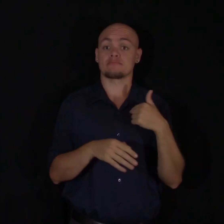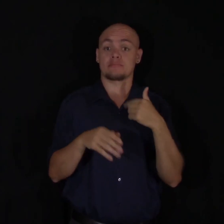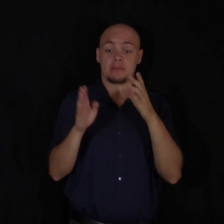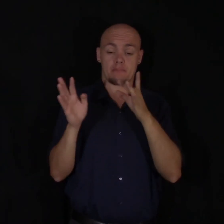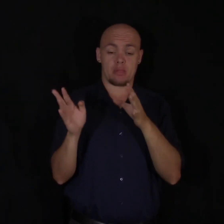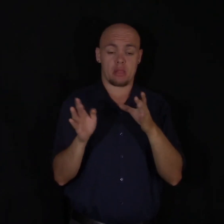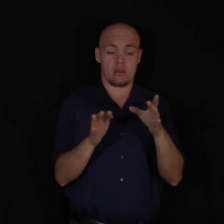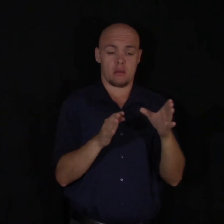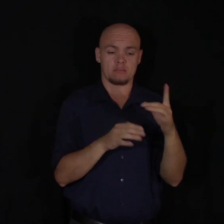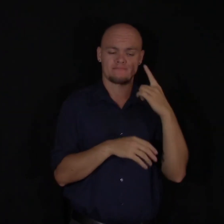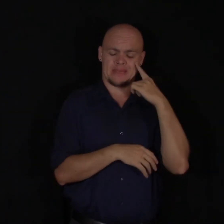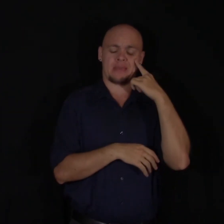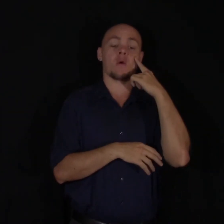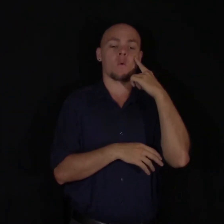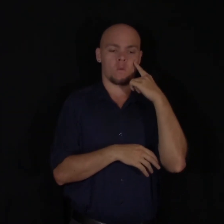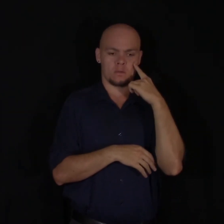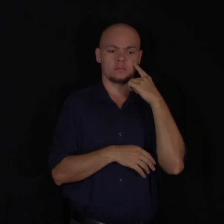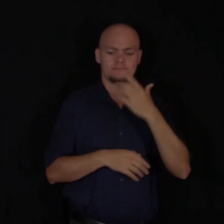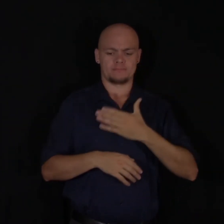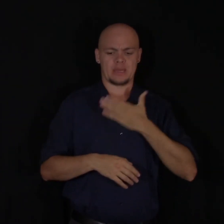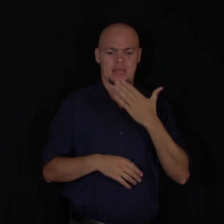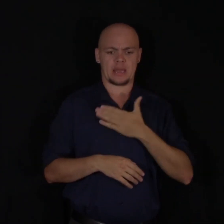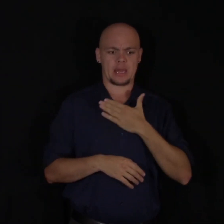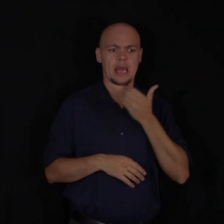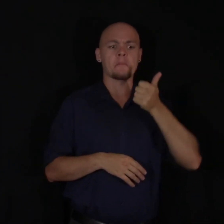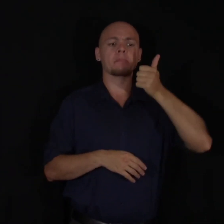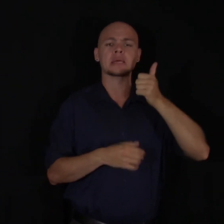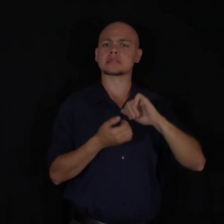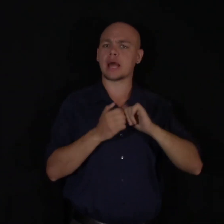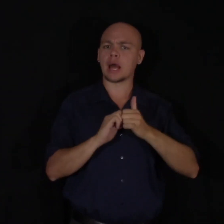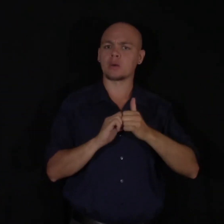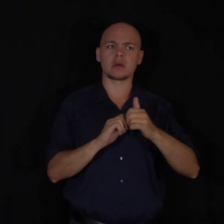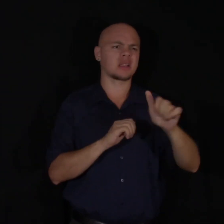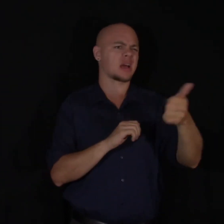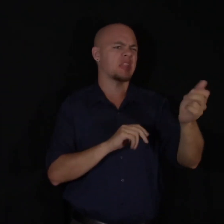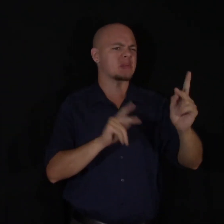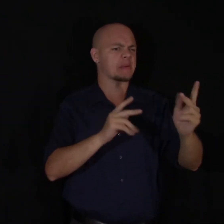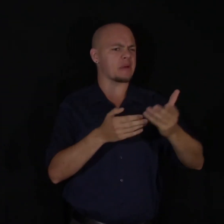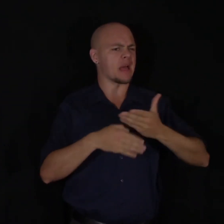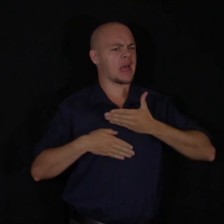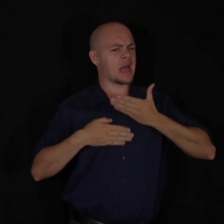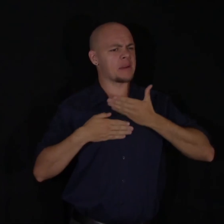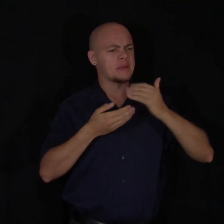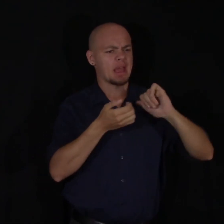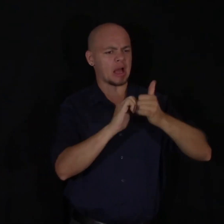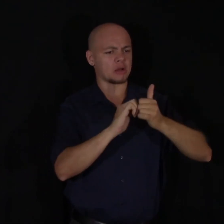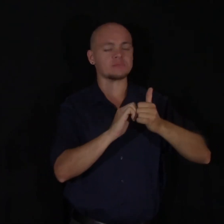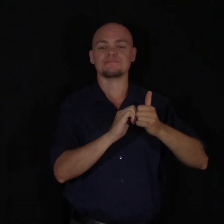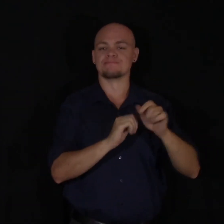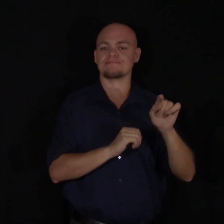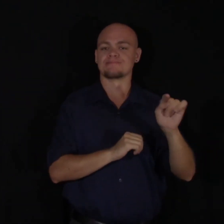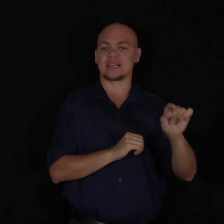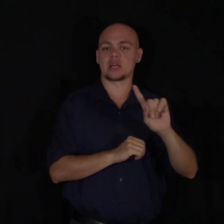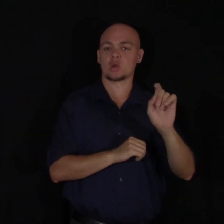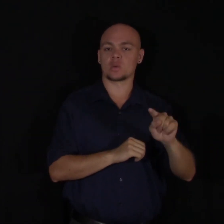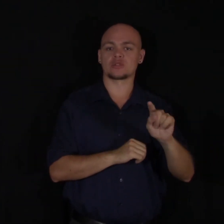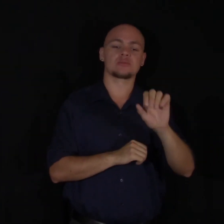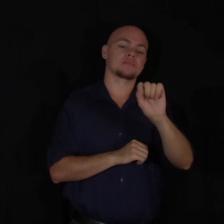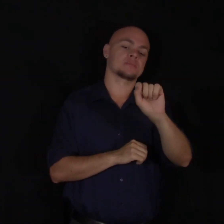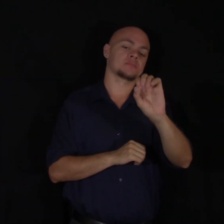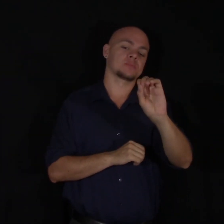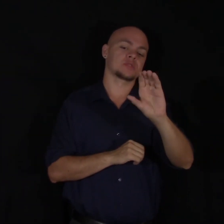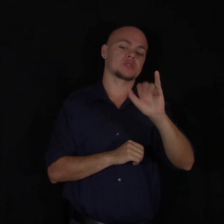really started to think, what makes me happy? And what makes other people happy? So, I decided to take this question to social media.